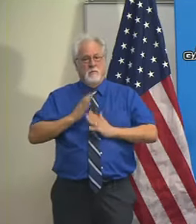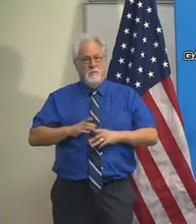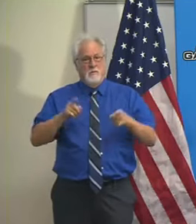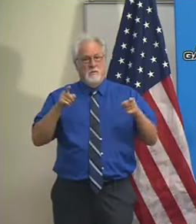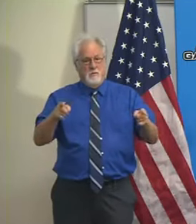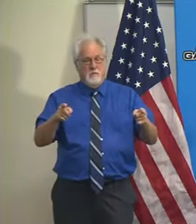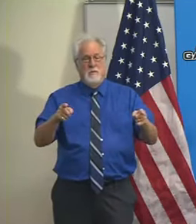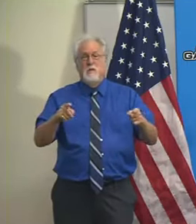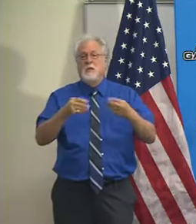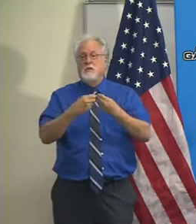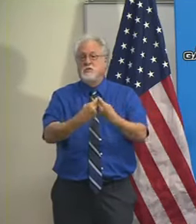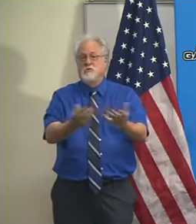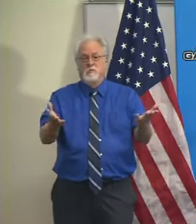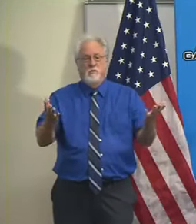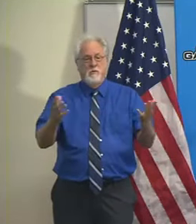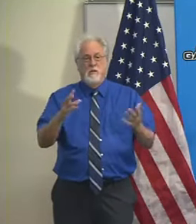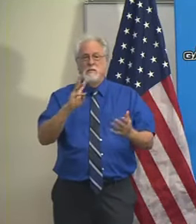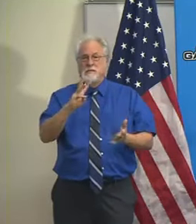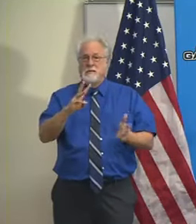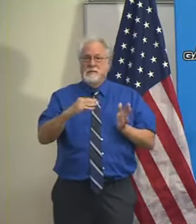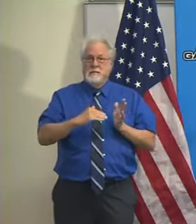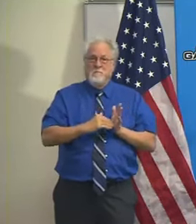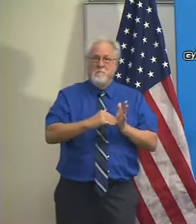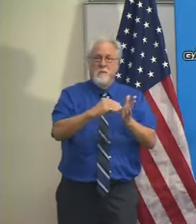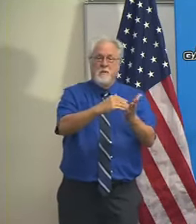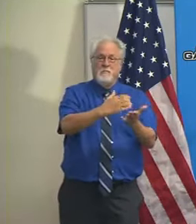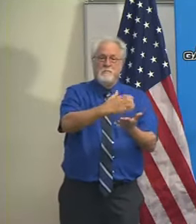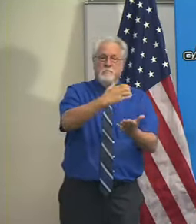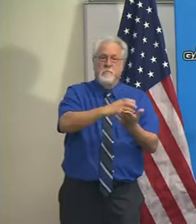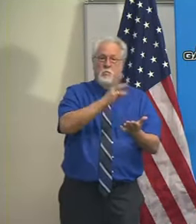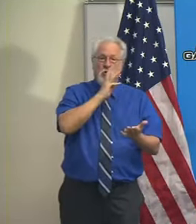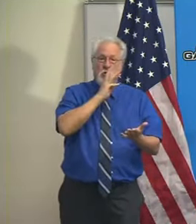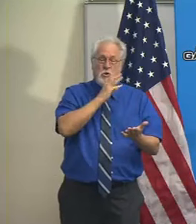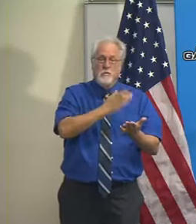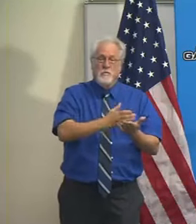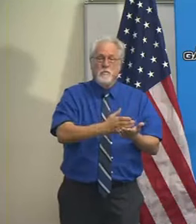They have distributed almost 6 million liters of water.